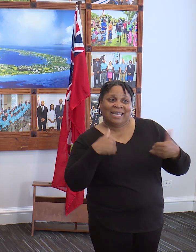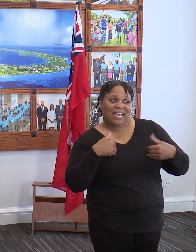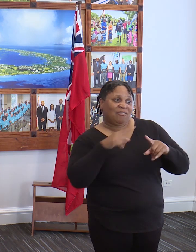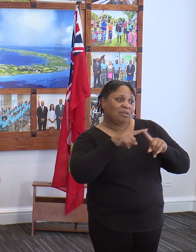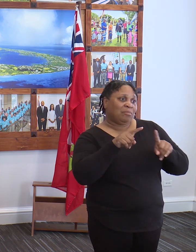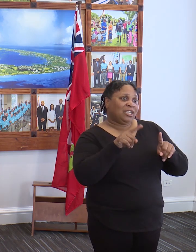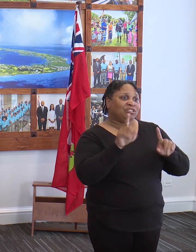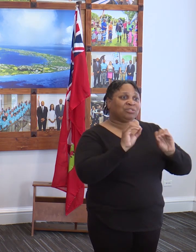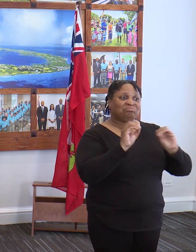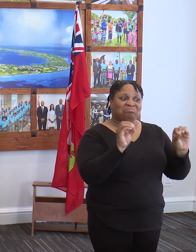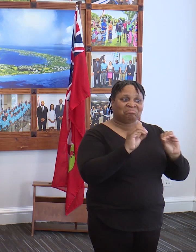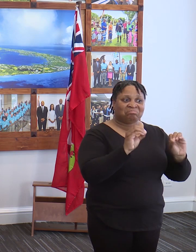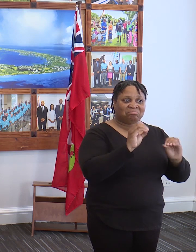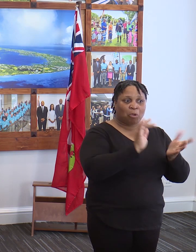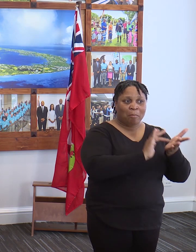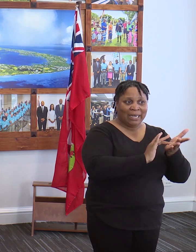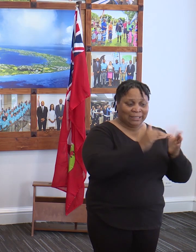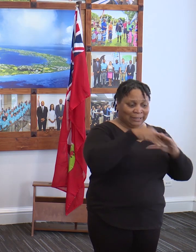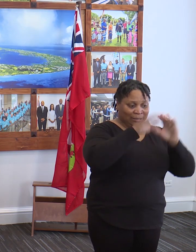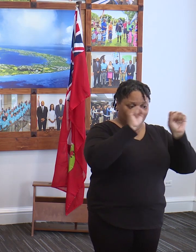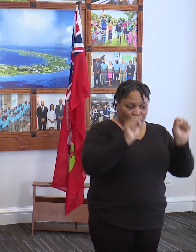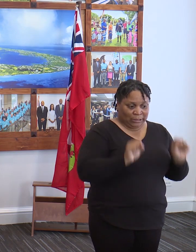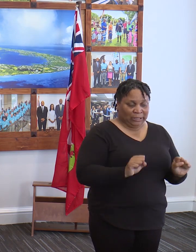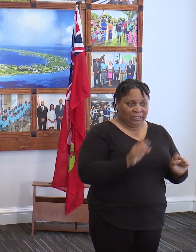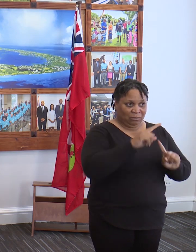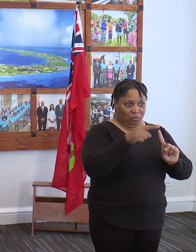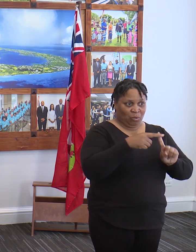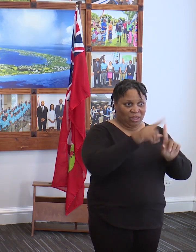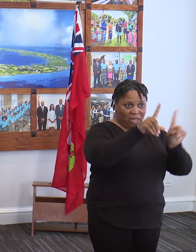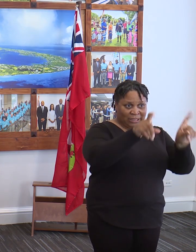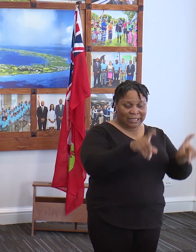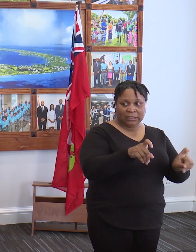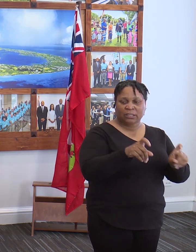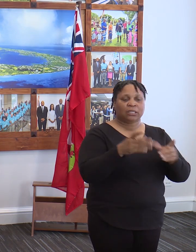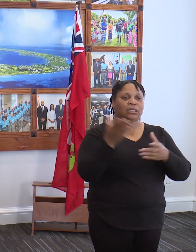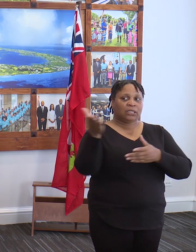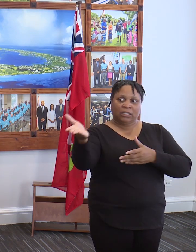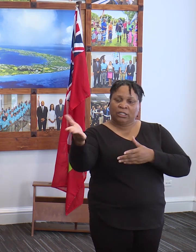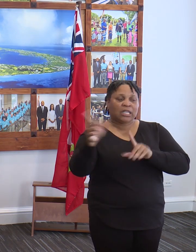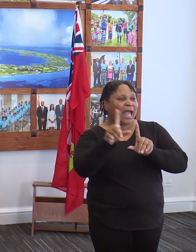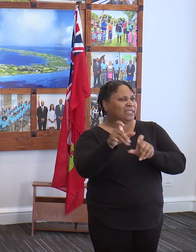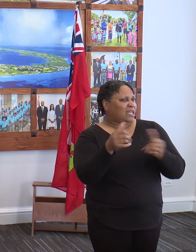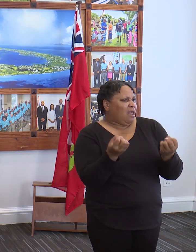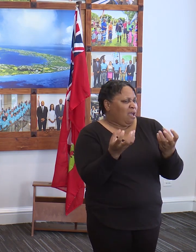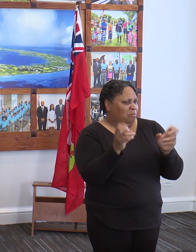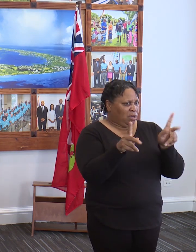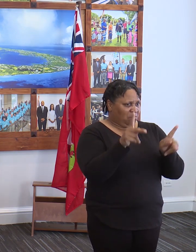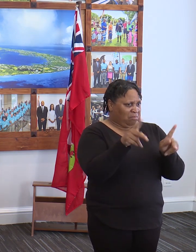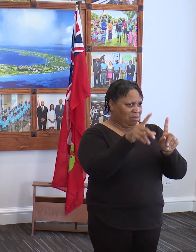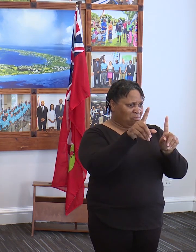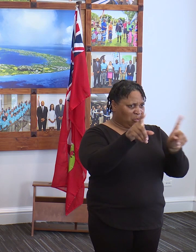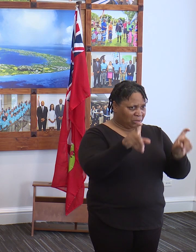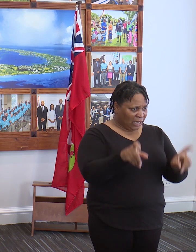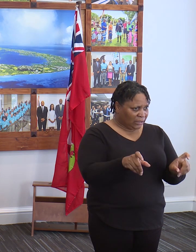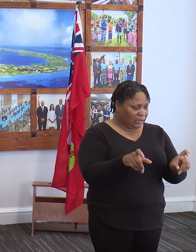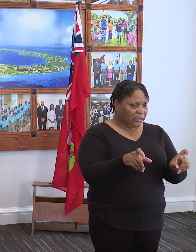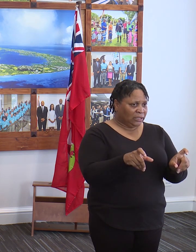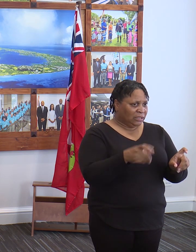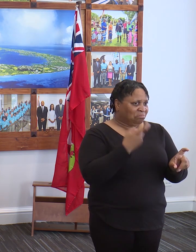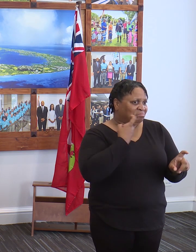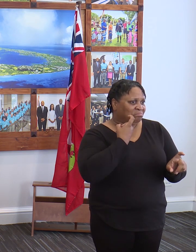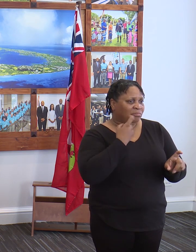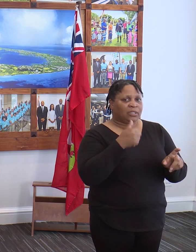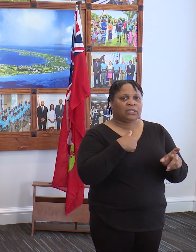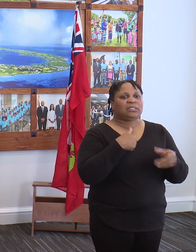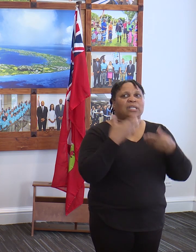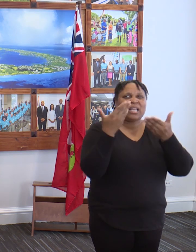that's in their system at the time of testing. How many people were tested so far today? I gave that information to